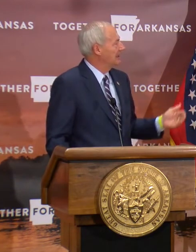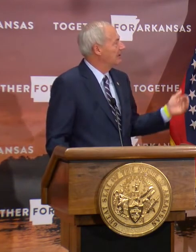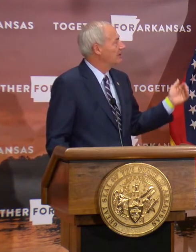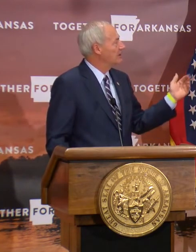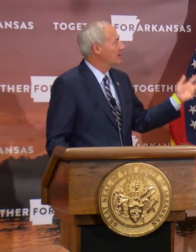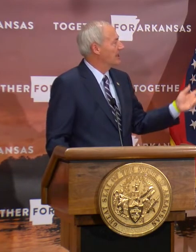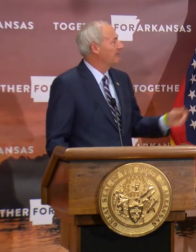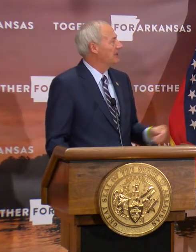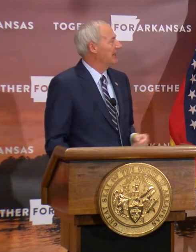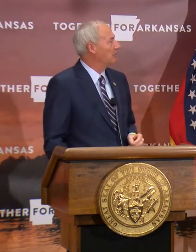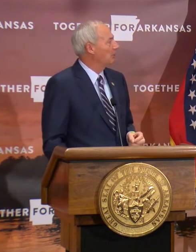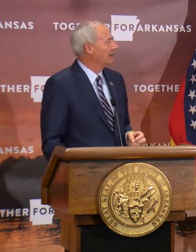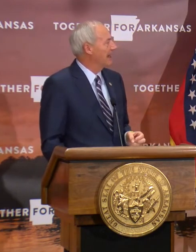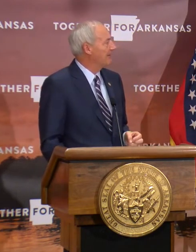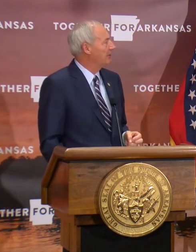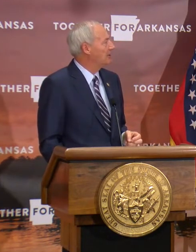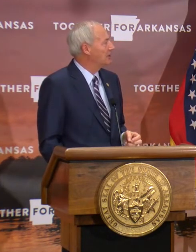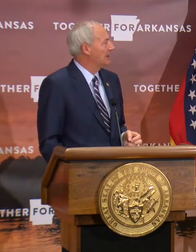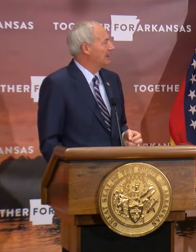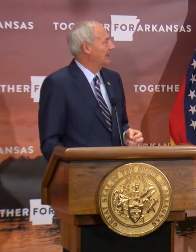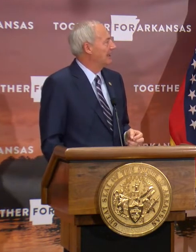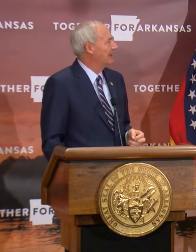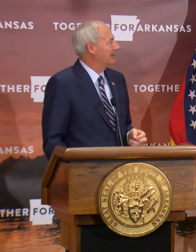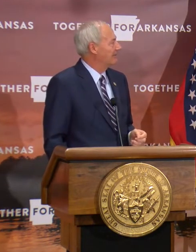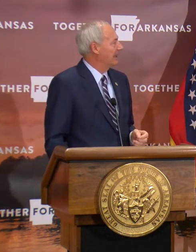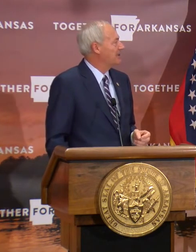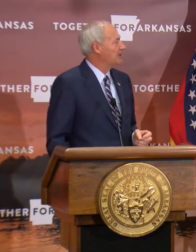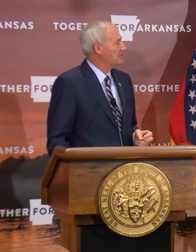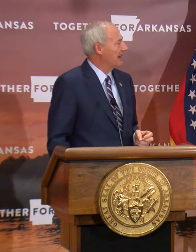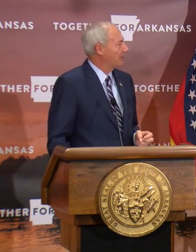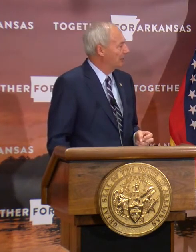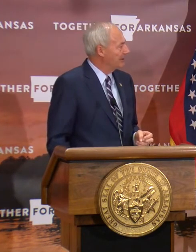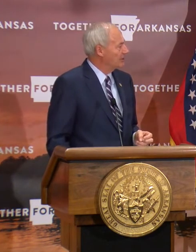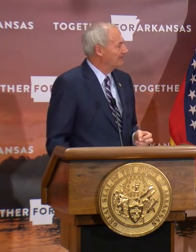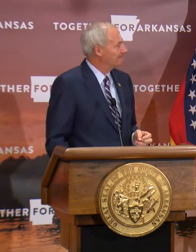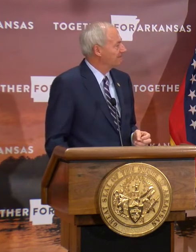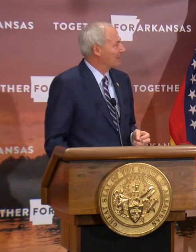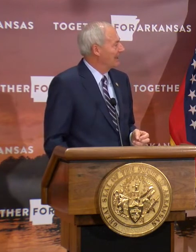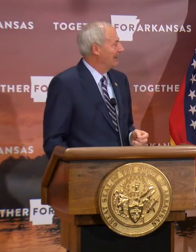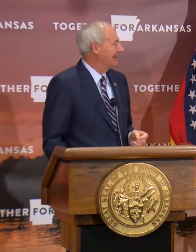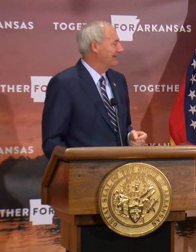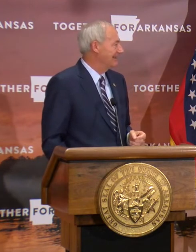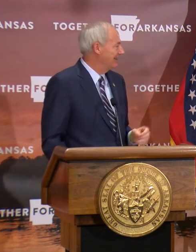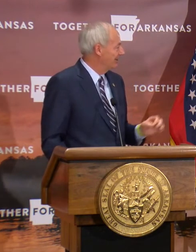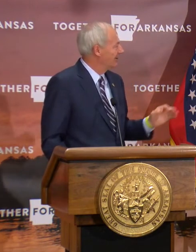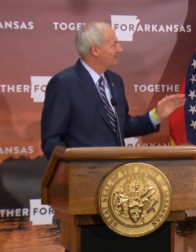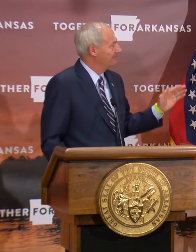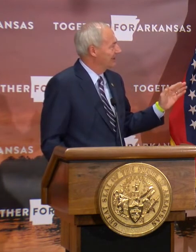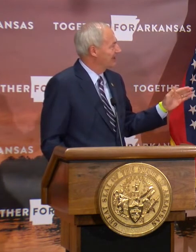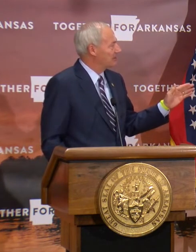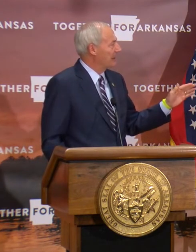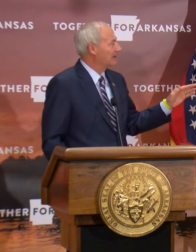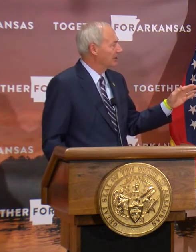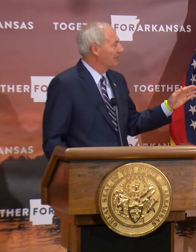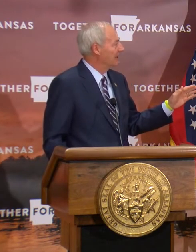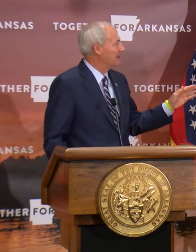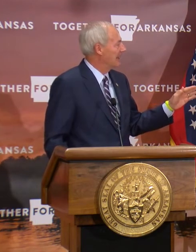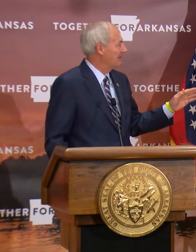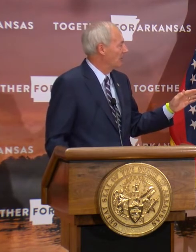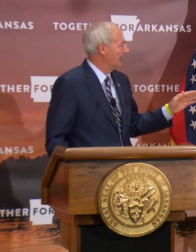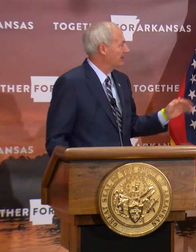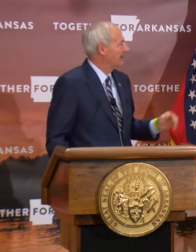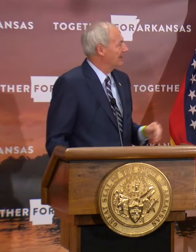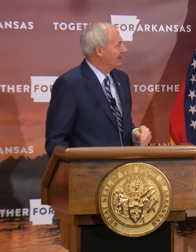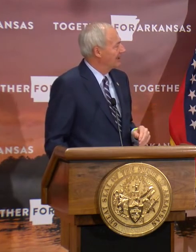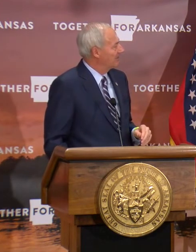Here is the seven-day rolling average of cases by region. And here, you've got to spend a little bit of